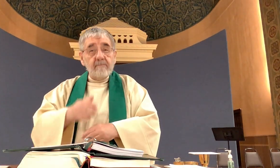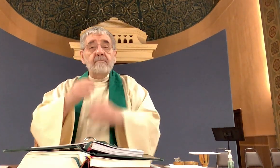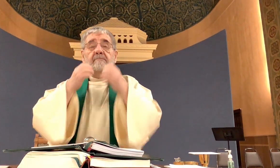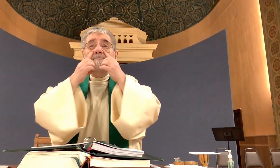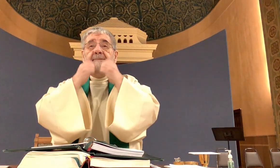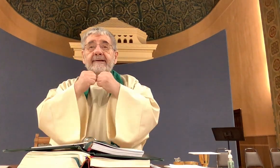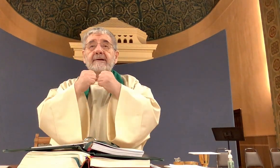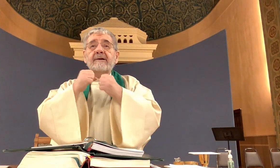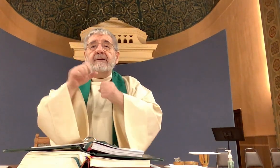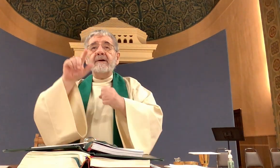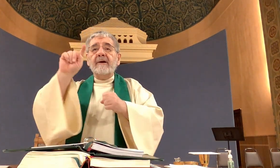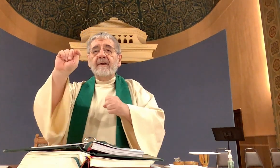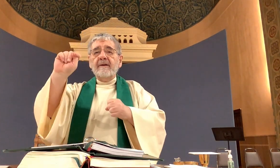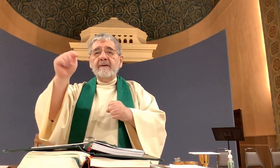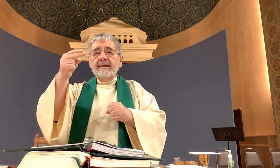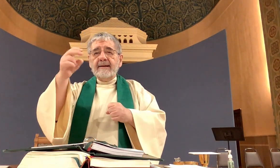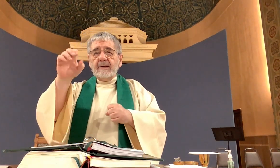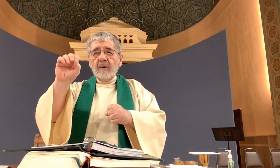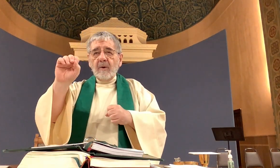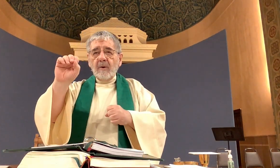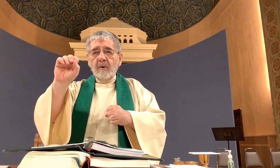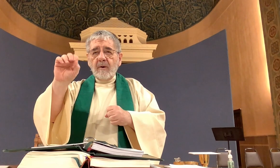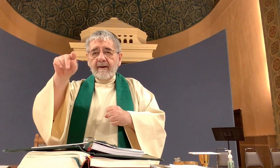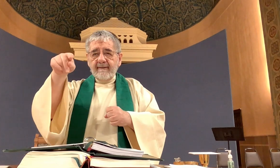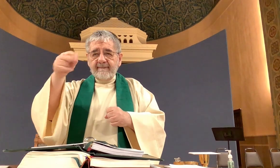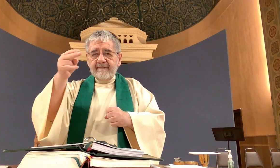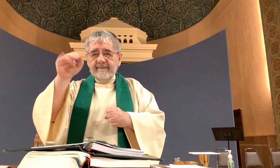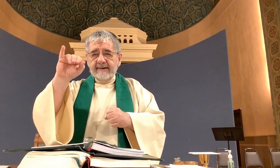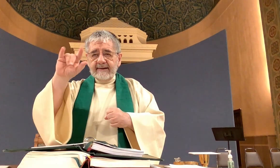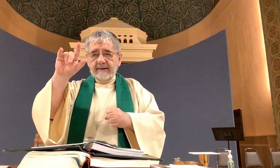Most excellent theophilius